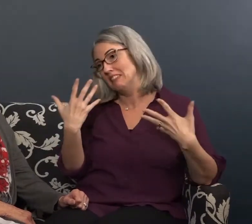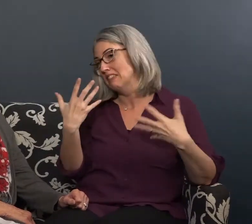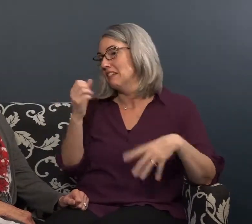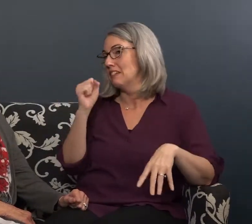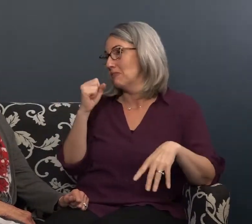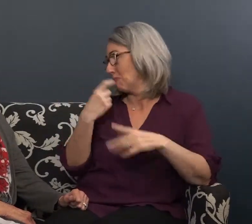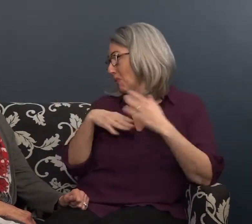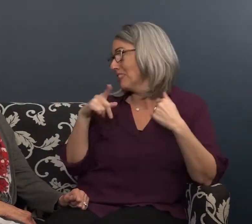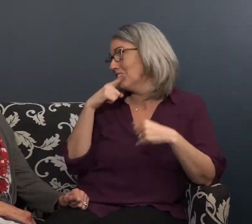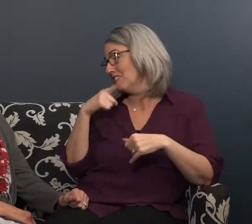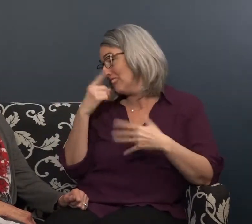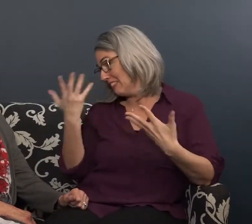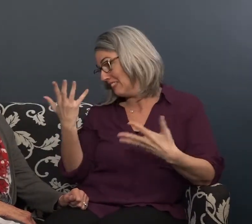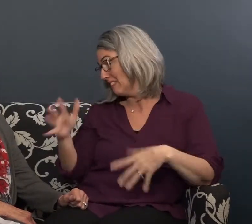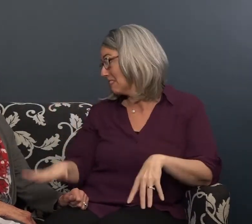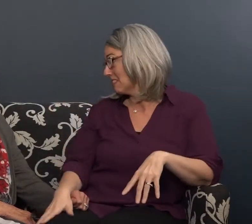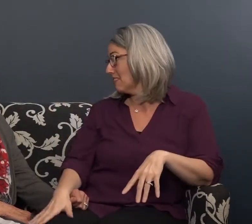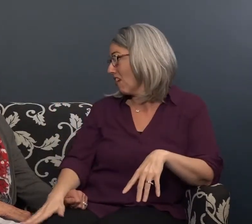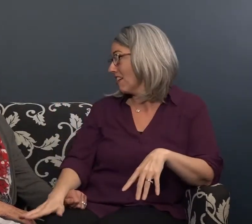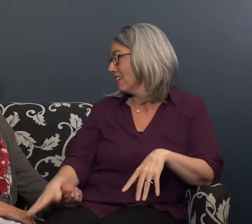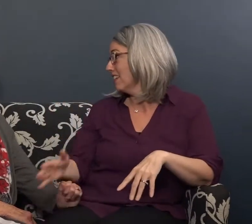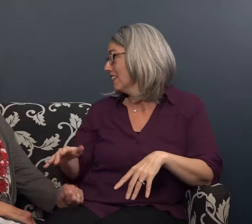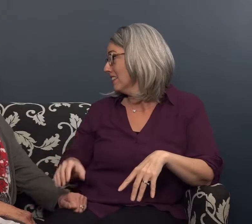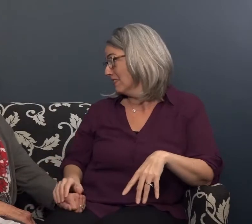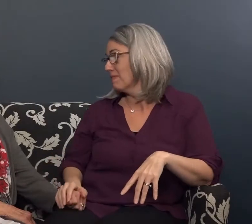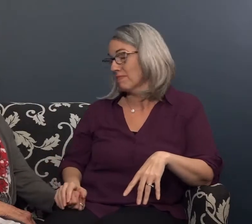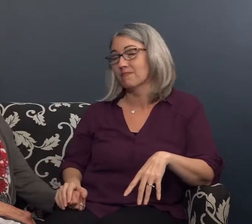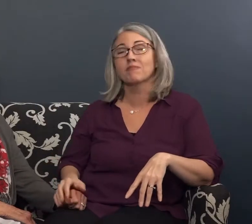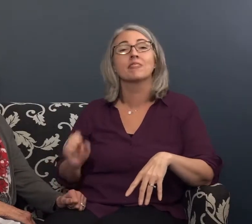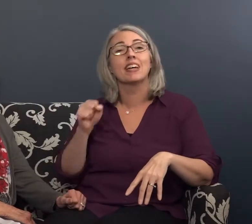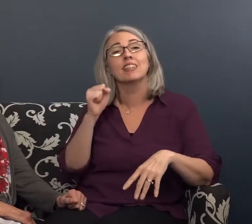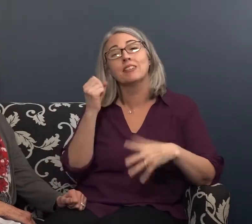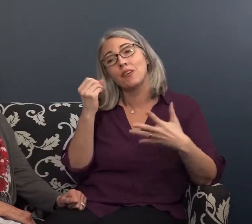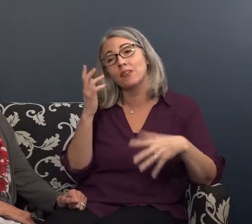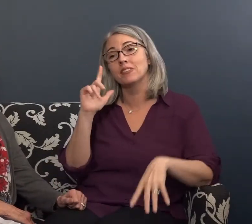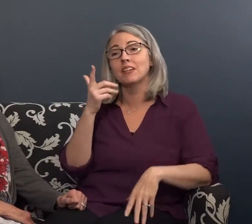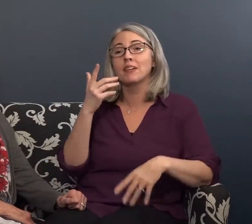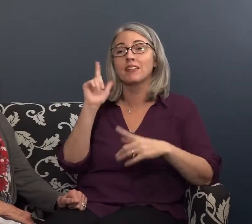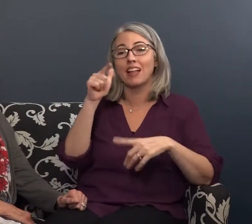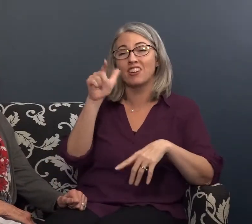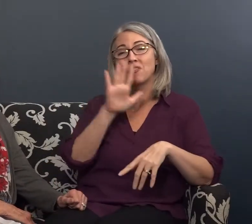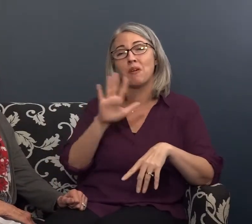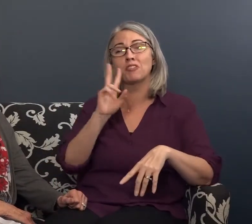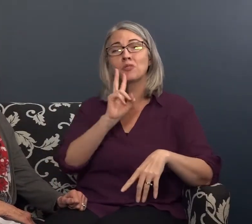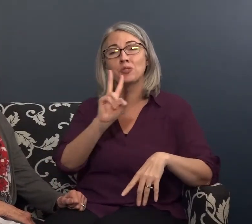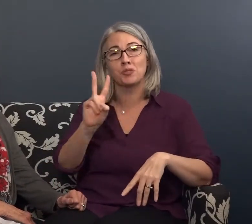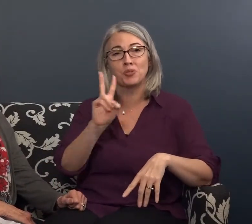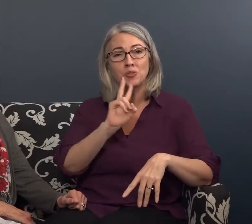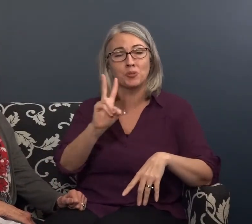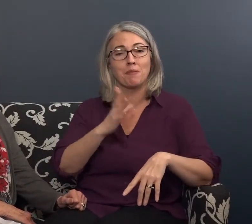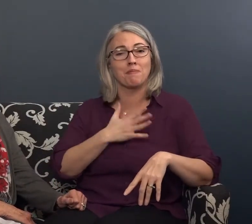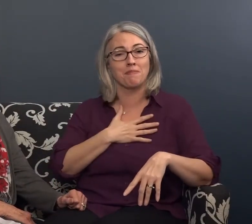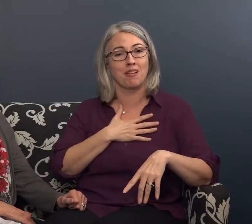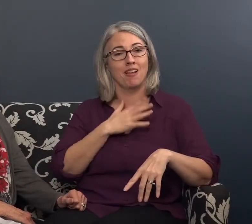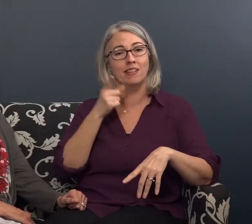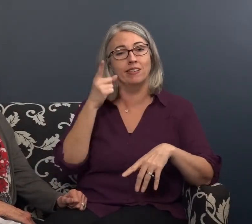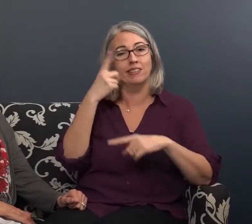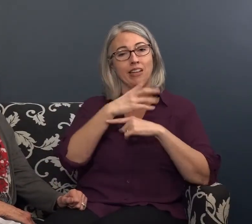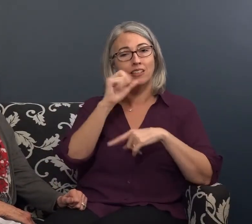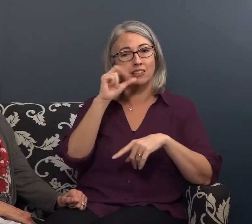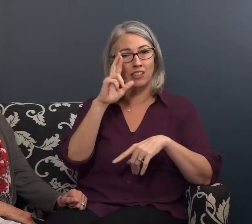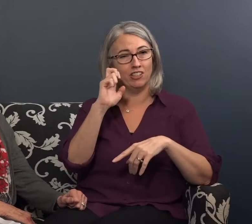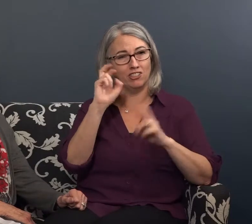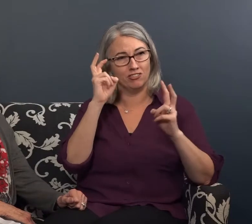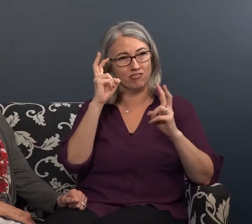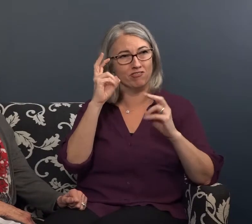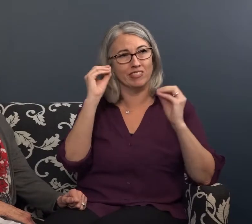right mm-hmm right and later I mean I was